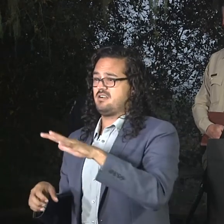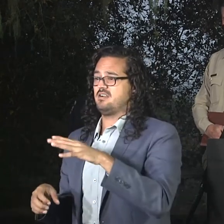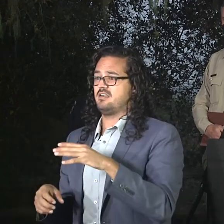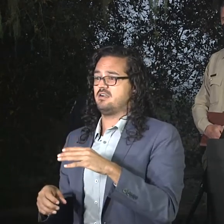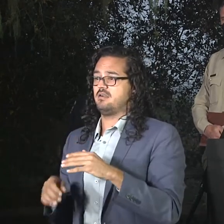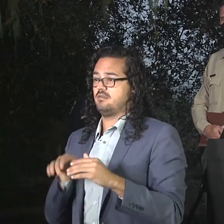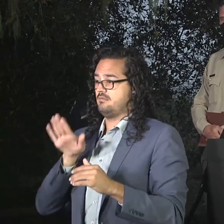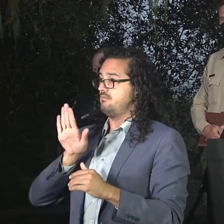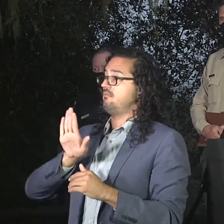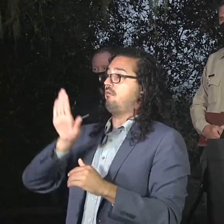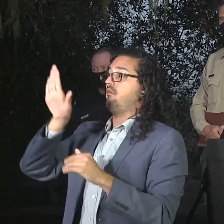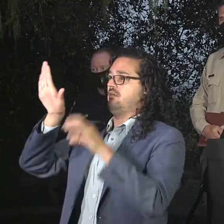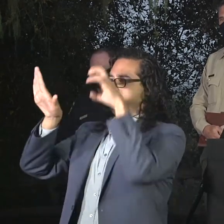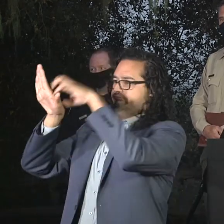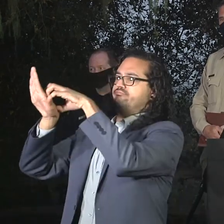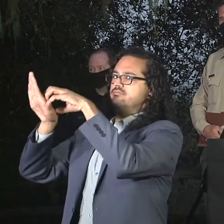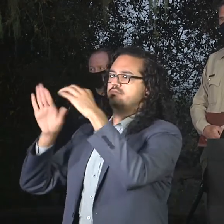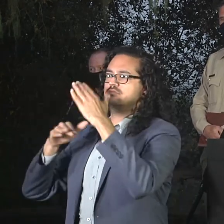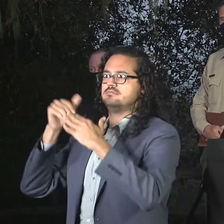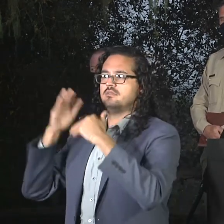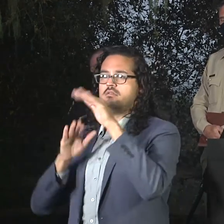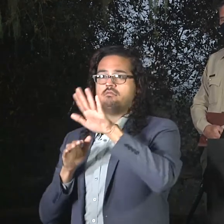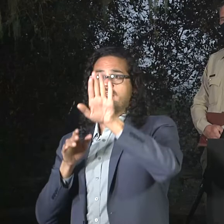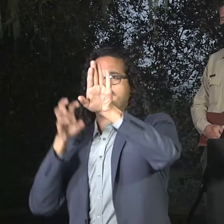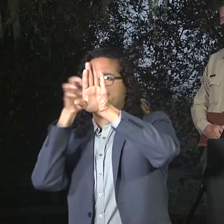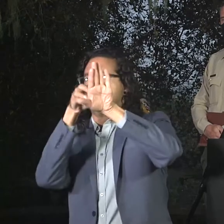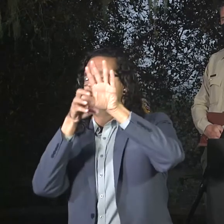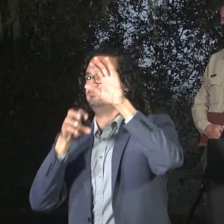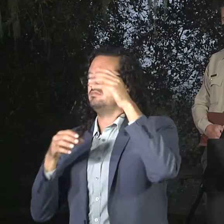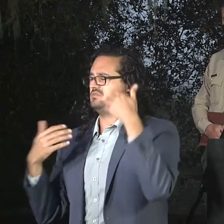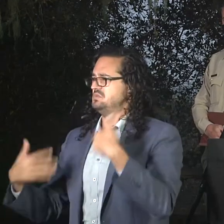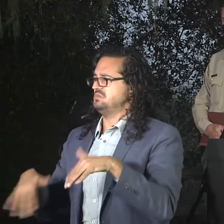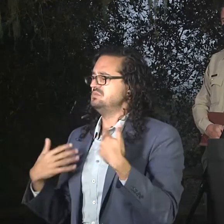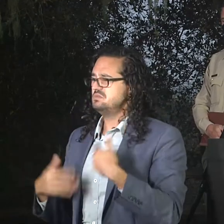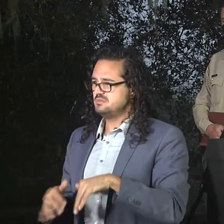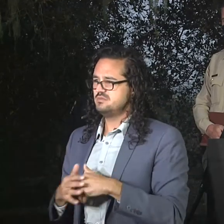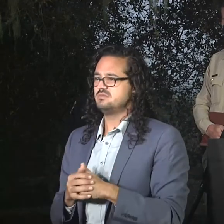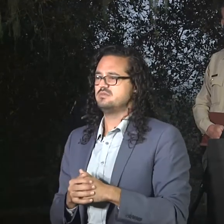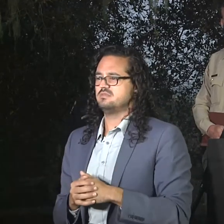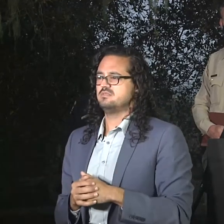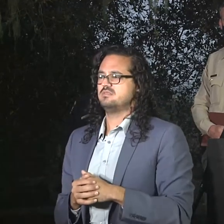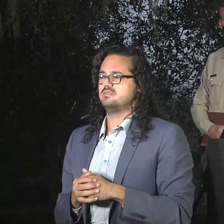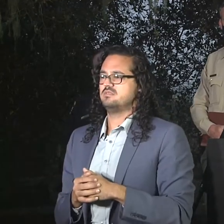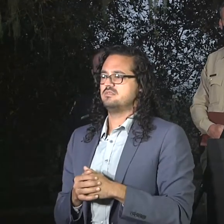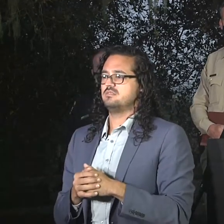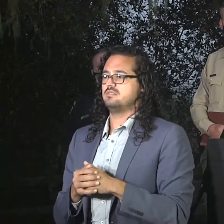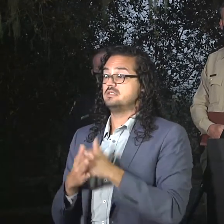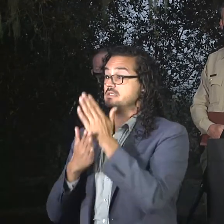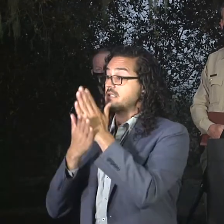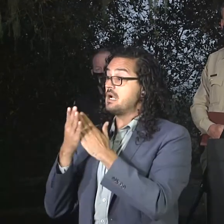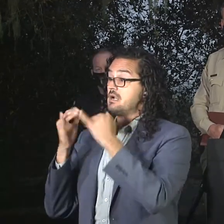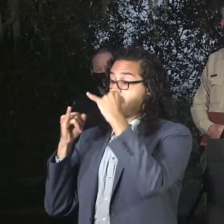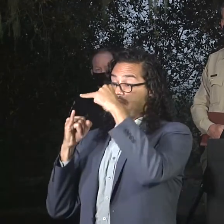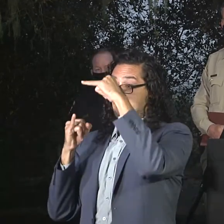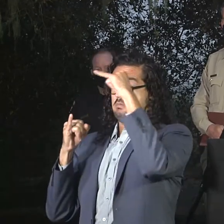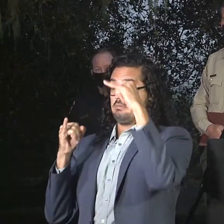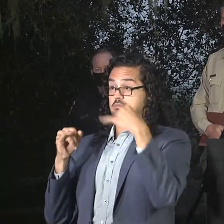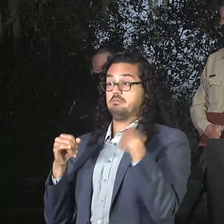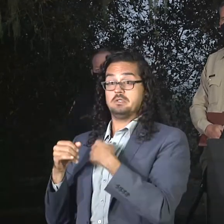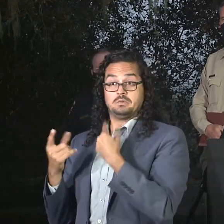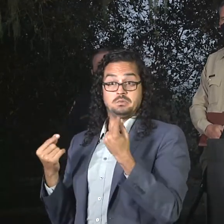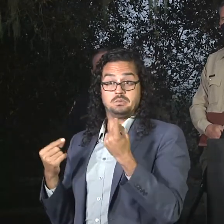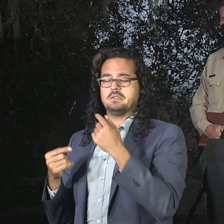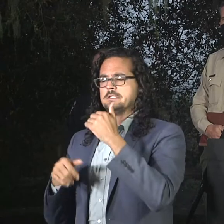to put that line in. Some of it we put in with the bulldozers, a lot of it we cannot because of what I just explained. So, we've been